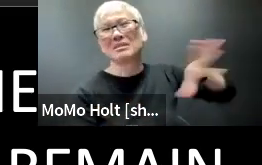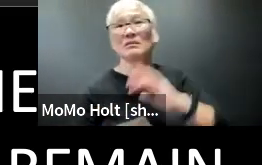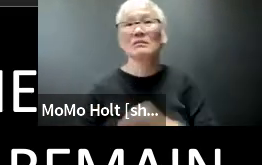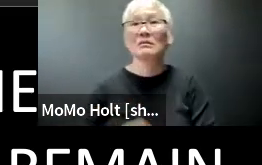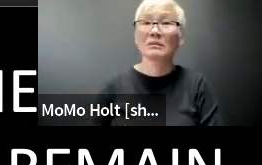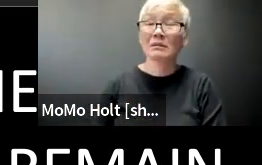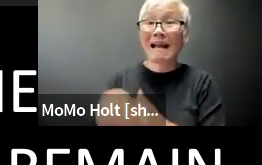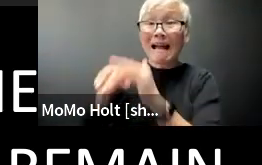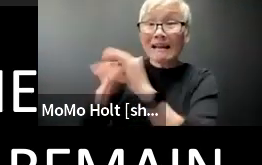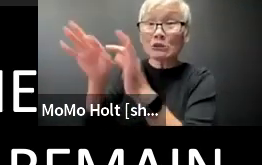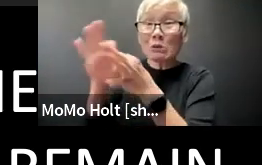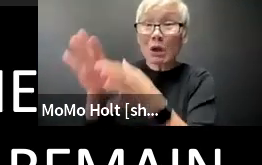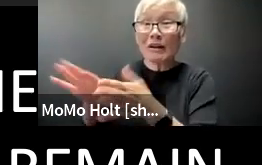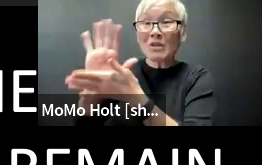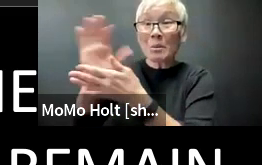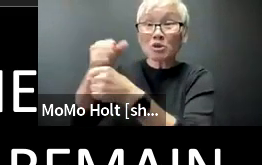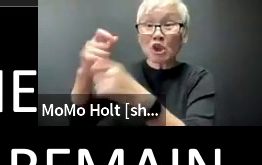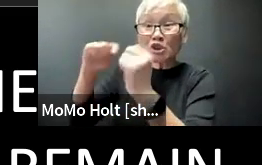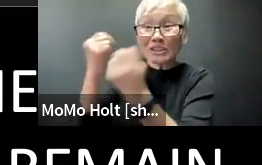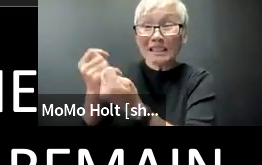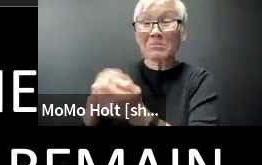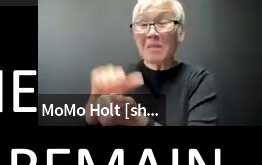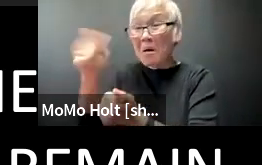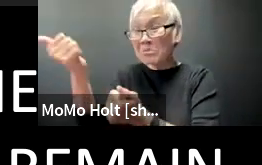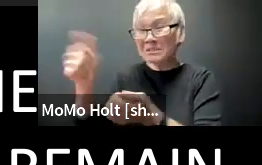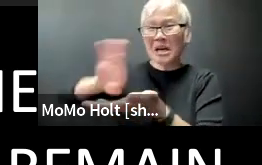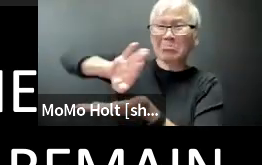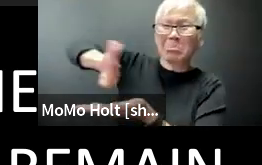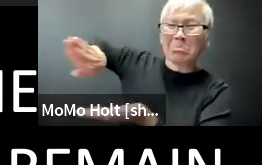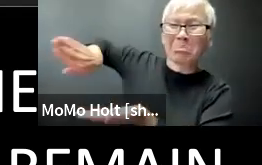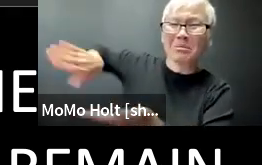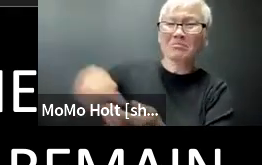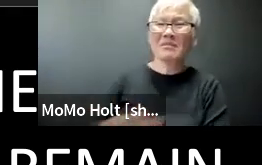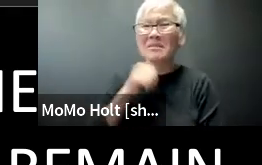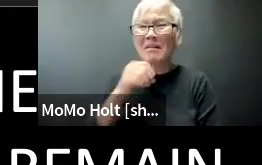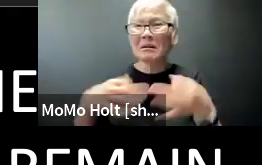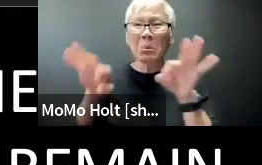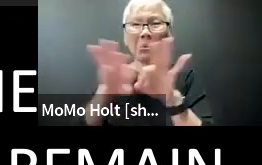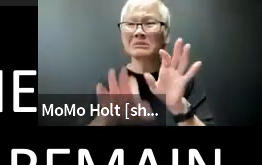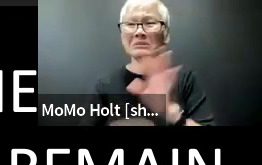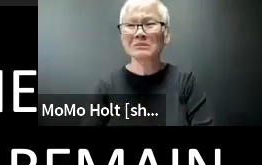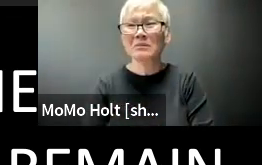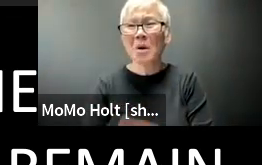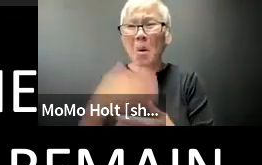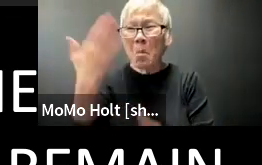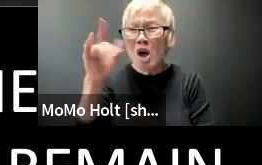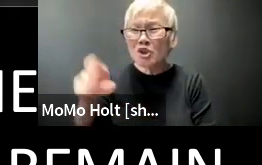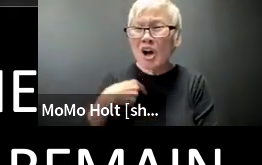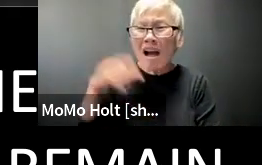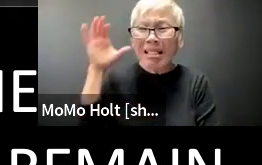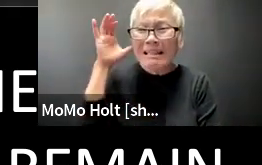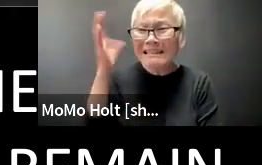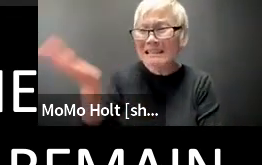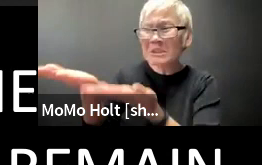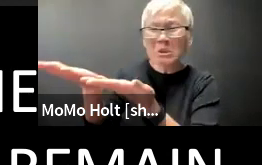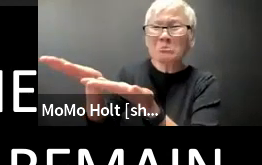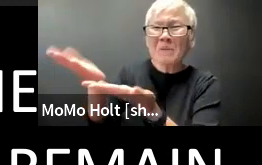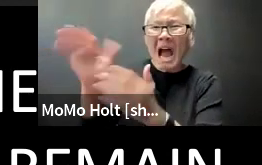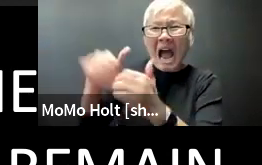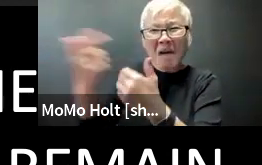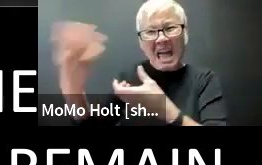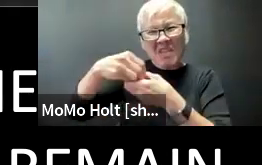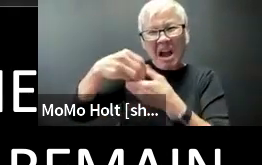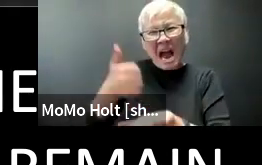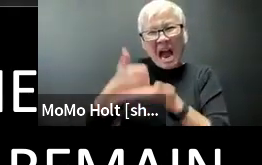costume team not so much the production team sound team costume they don't seem to have any